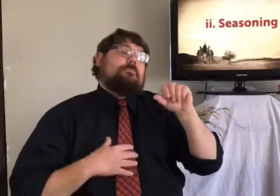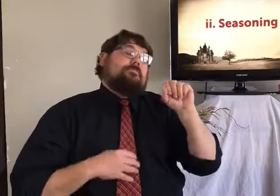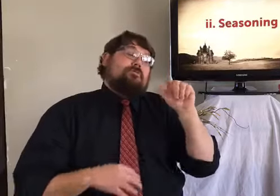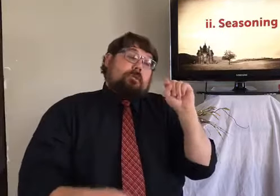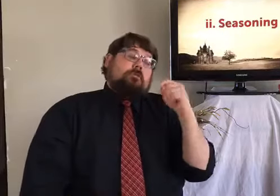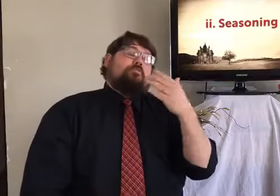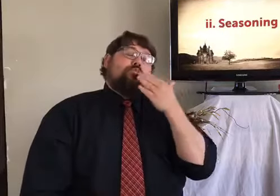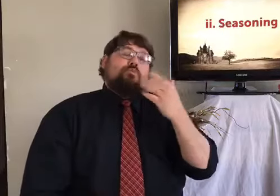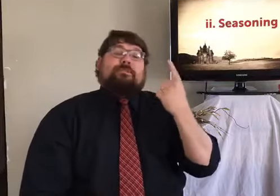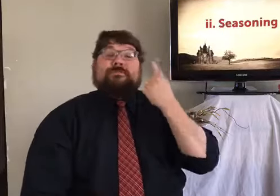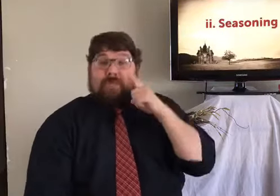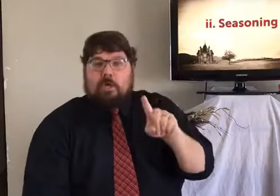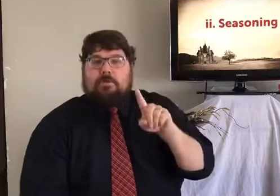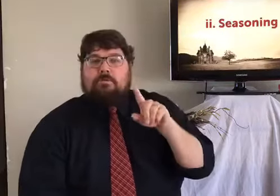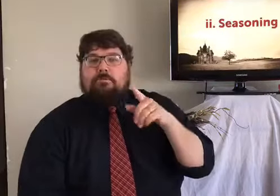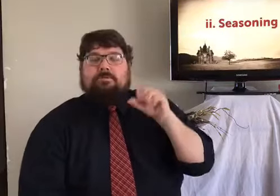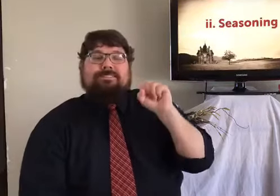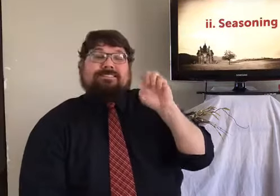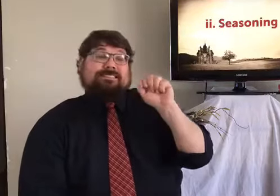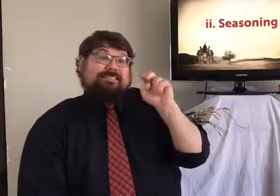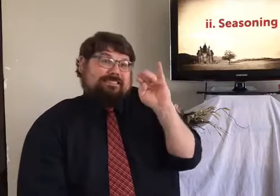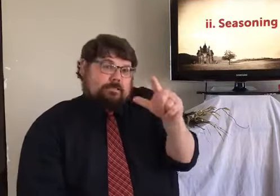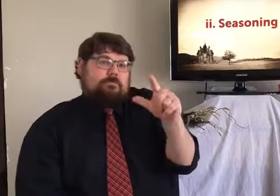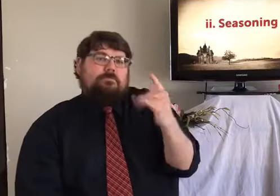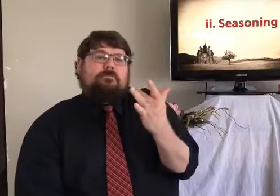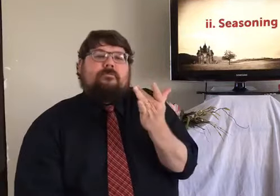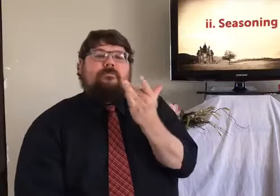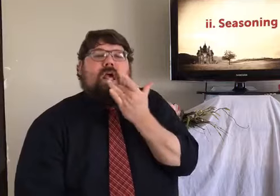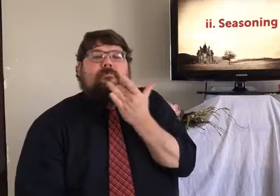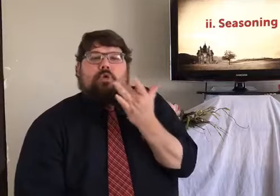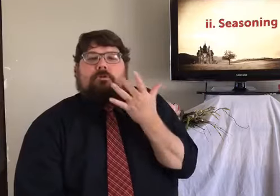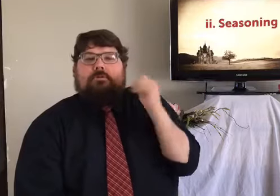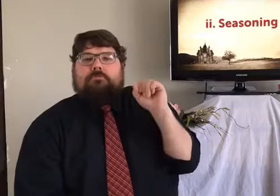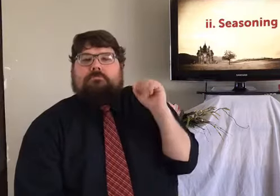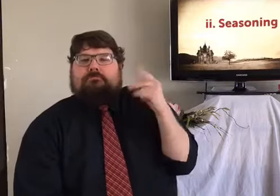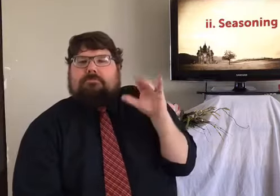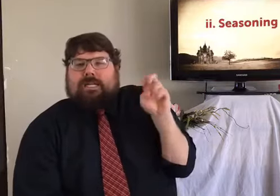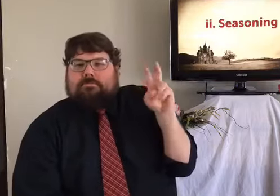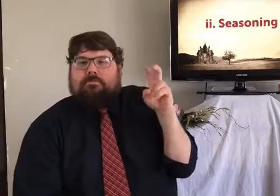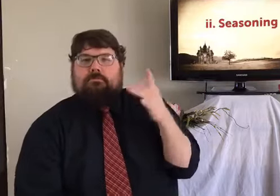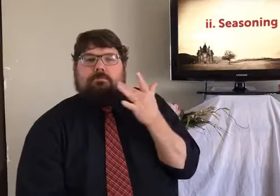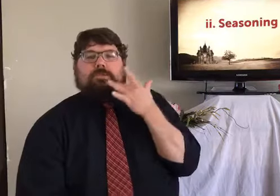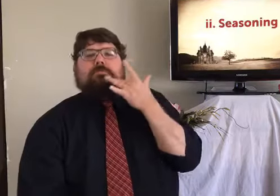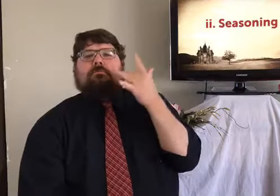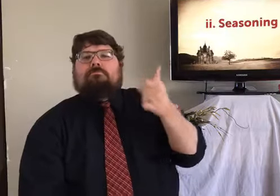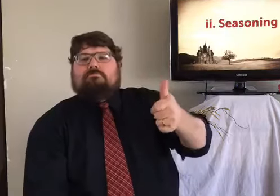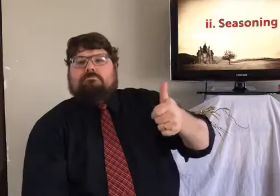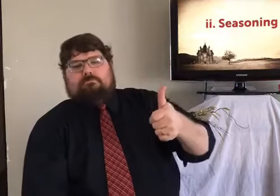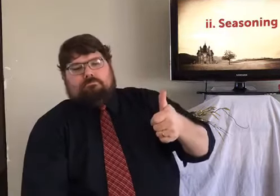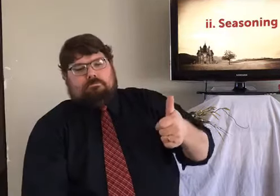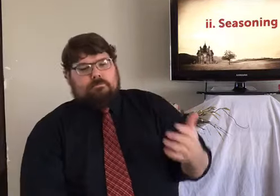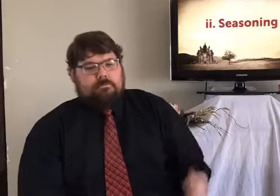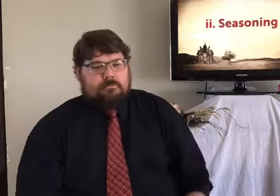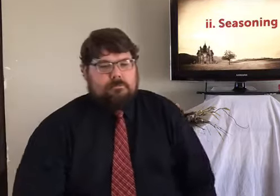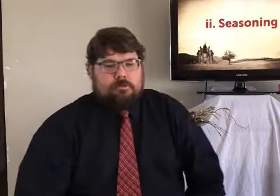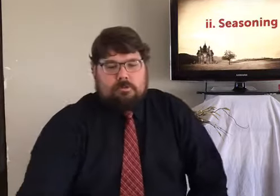wonderful. So, salt is good for seasoning, for adding flavor, giving it a spice,